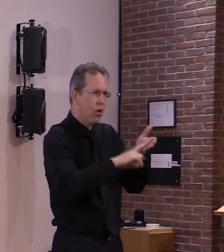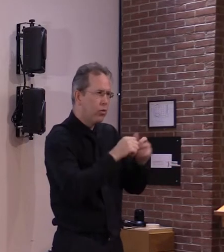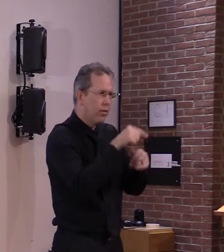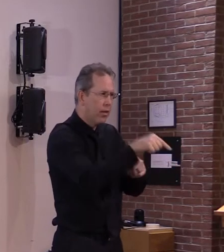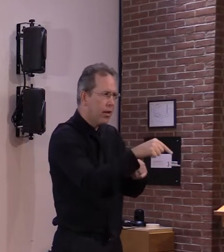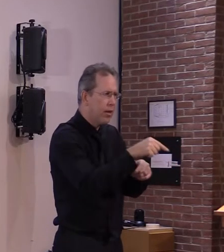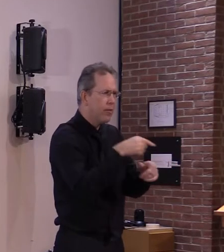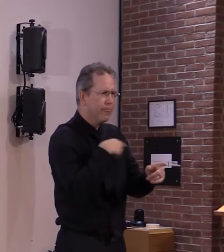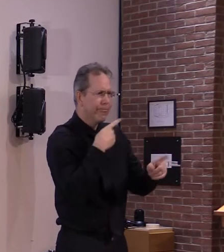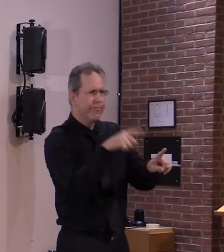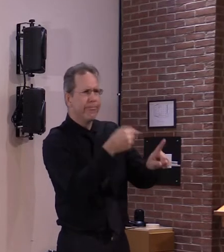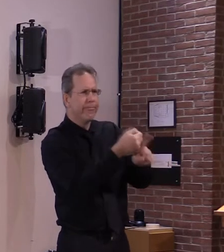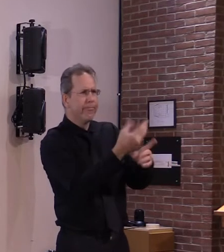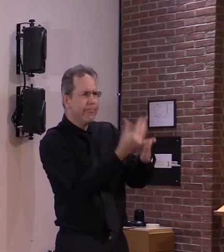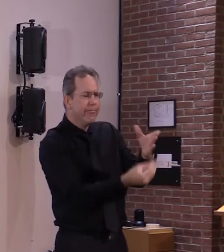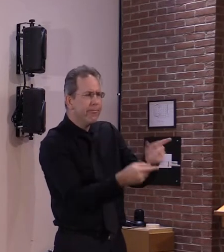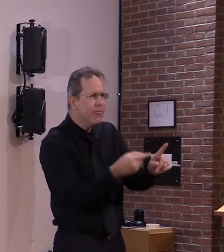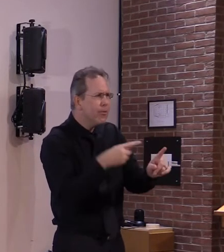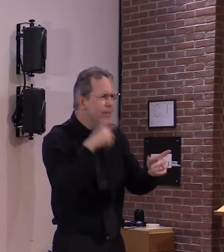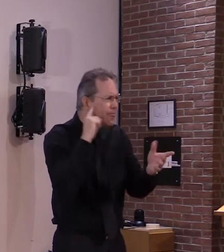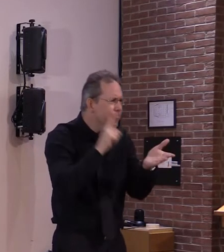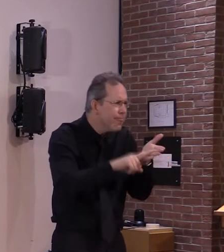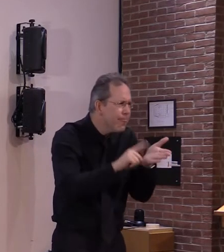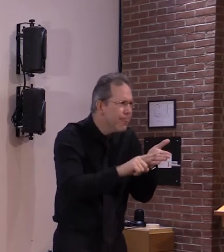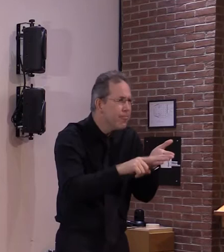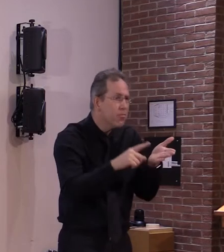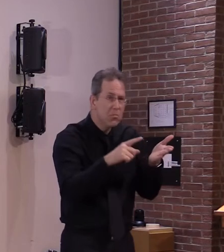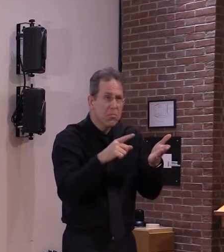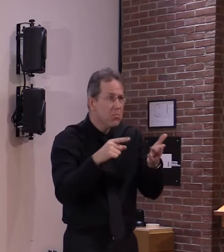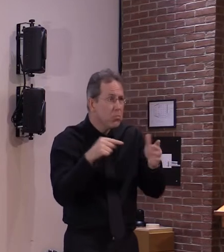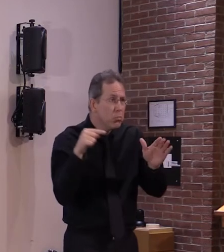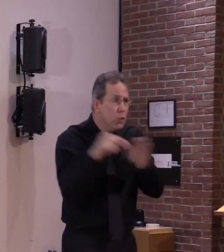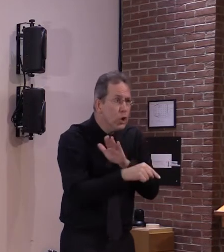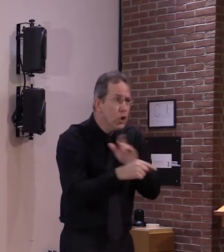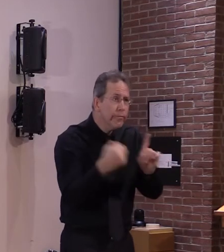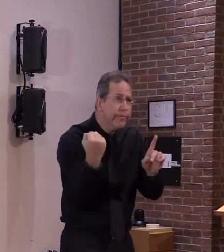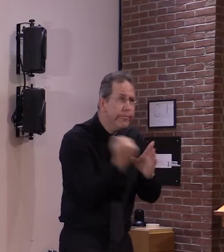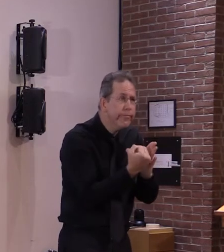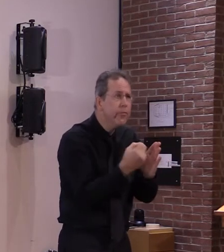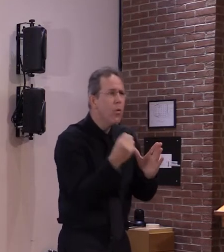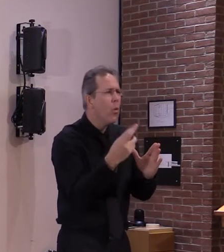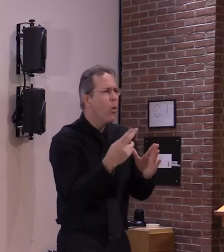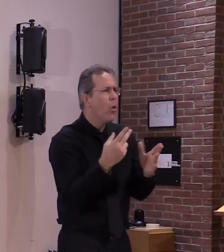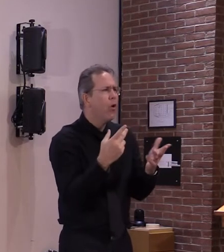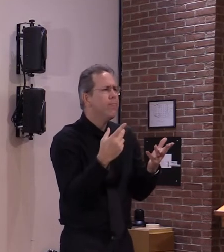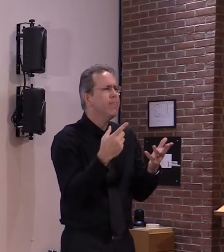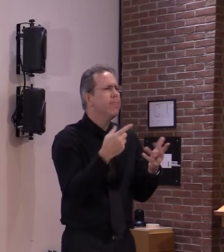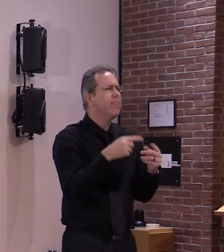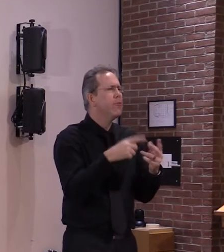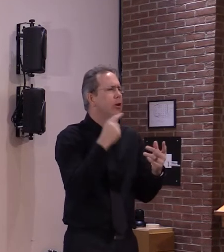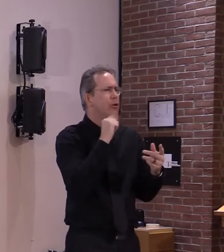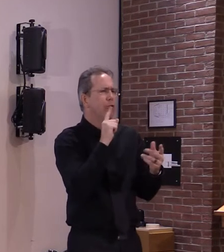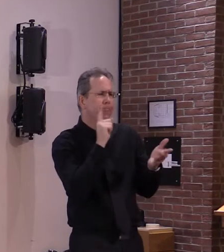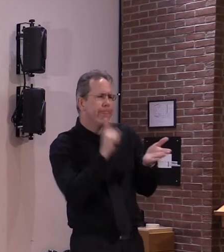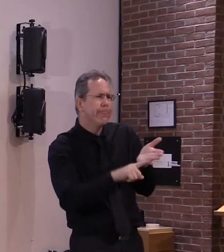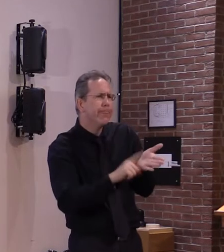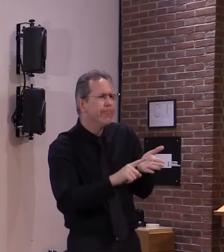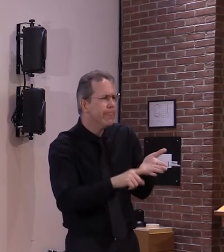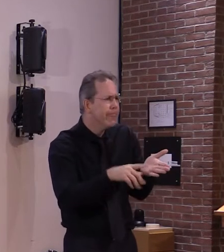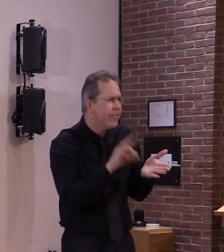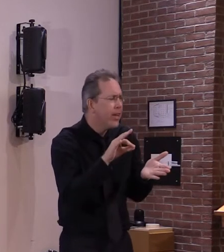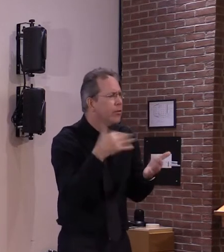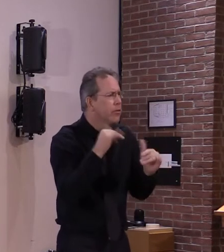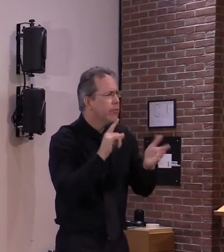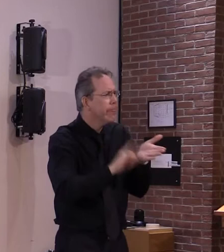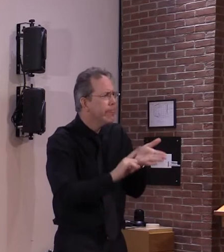um and we will conduct an administrative review and medical reviews uh as as soon as